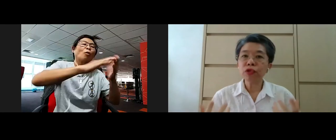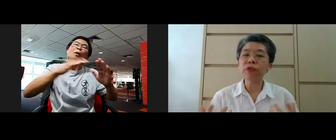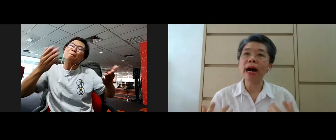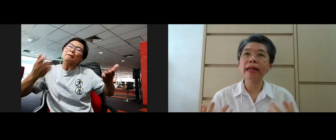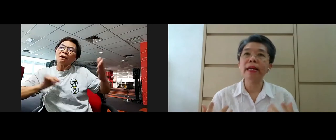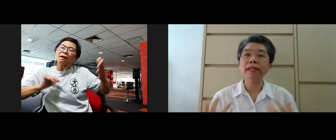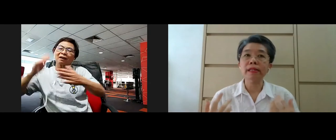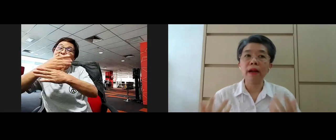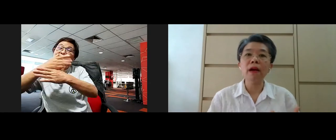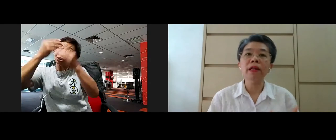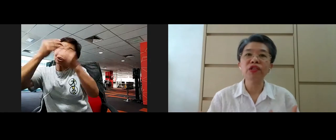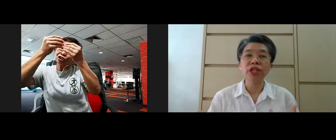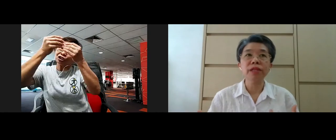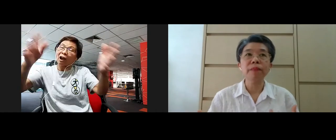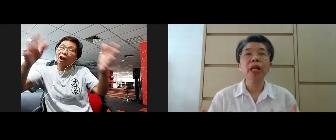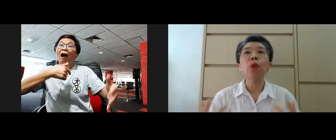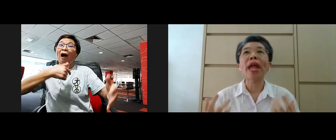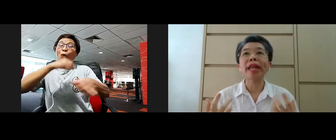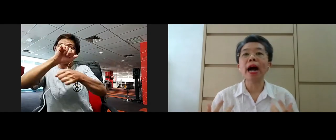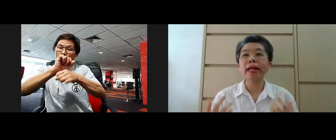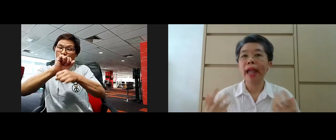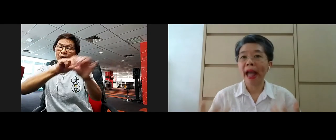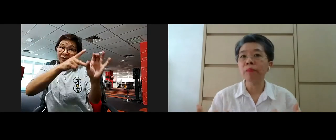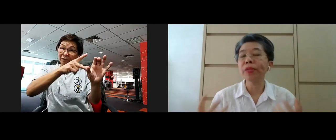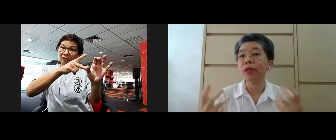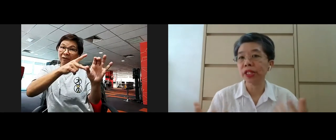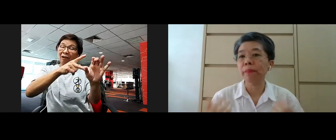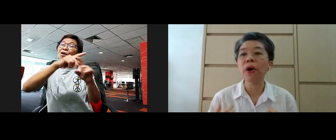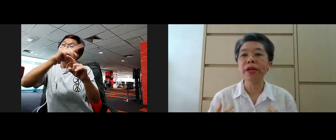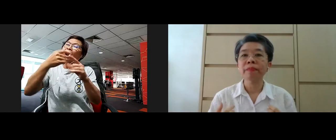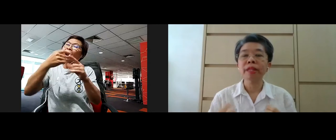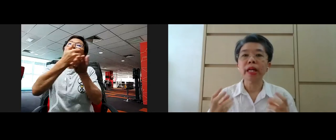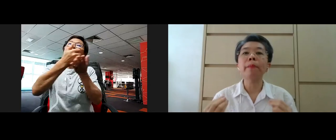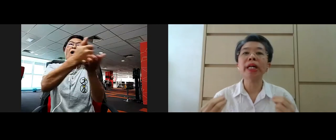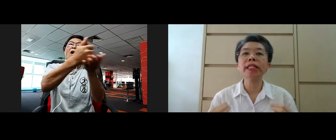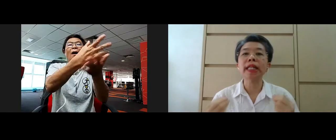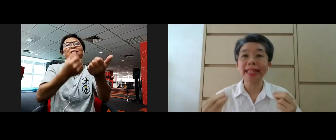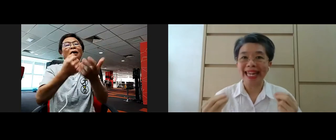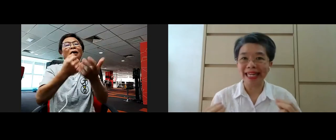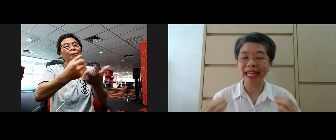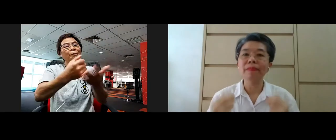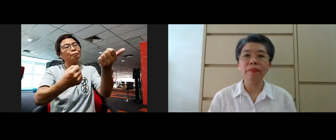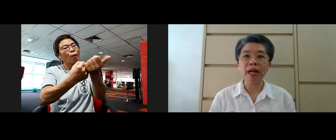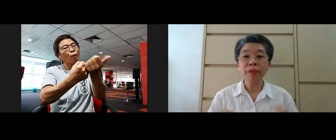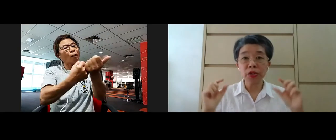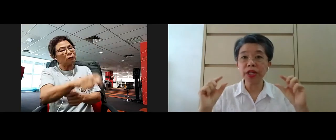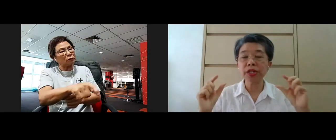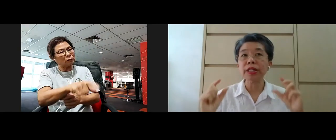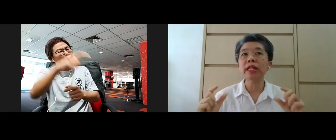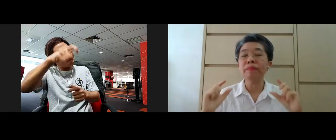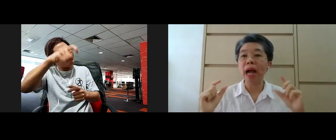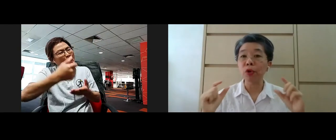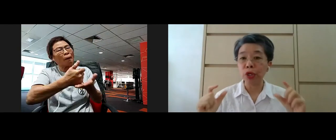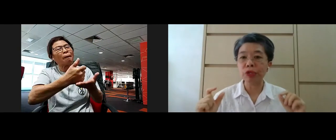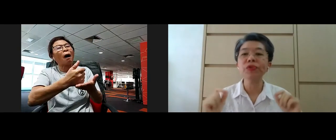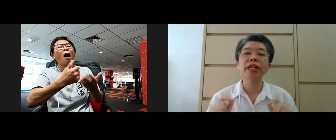How do I, as a psychologist, when I help or support a person in need, yeah? So this